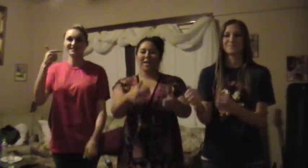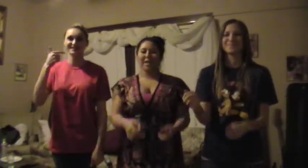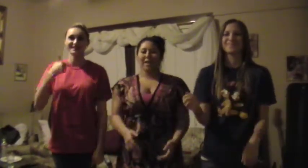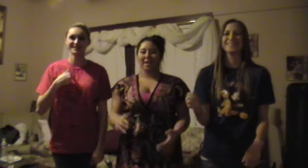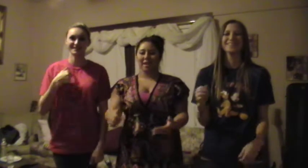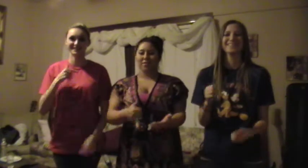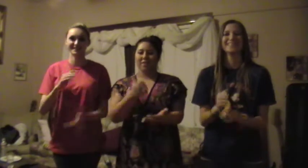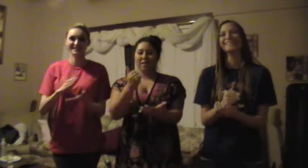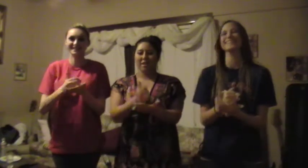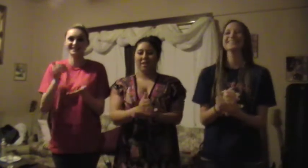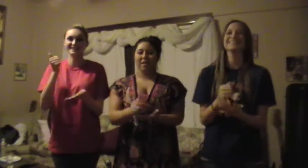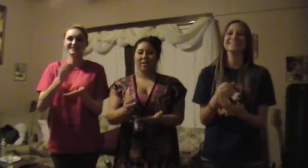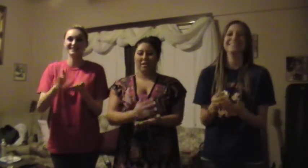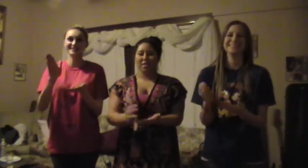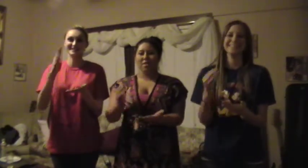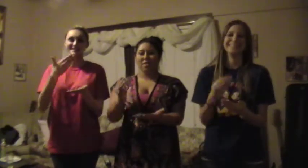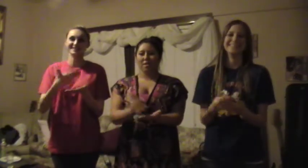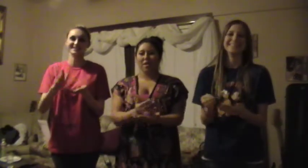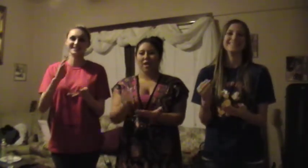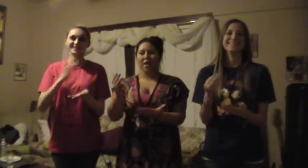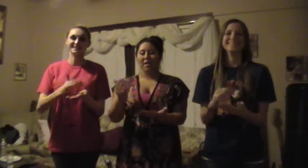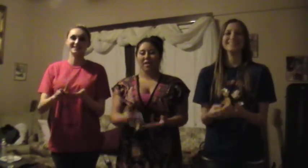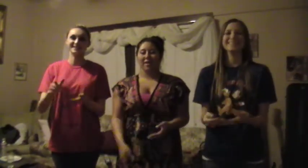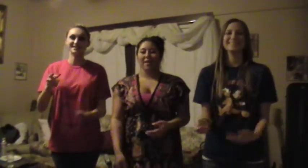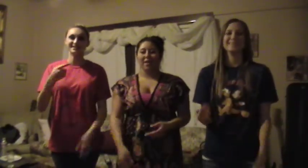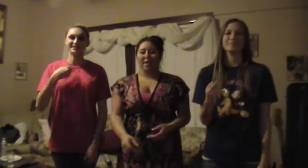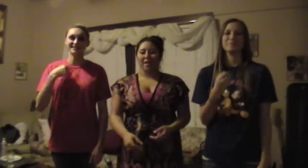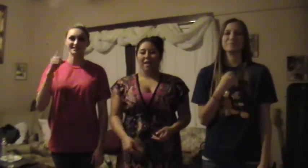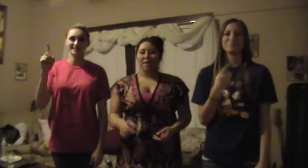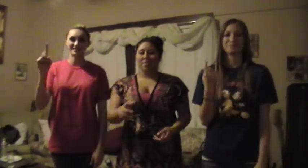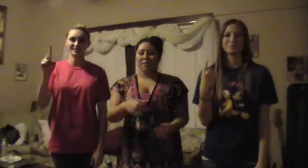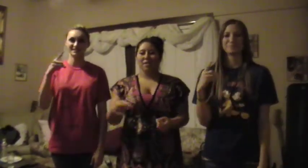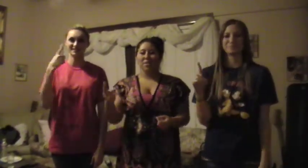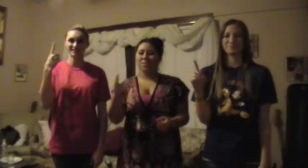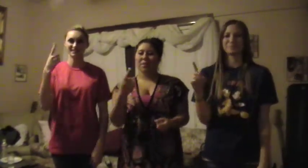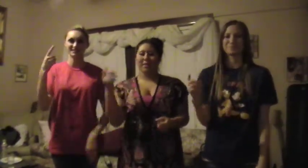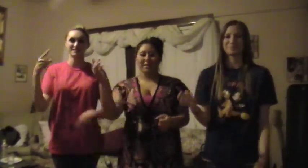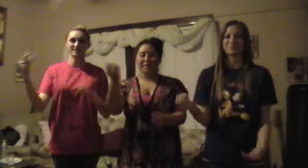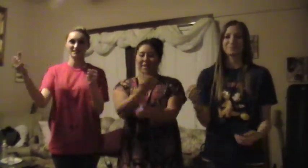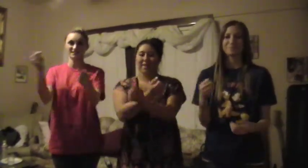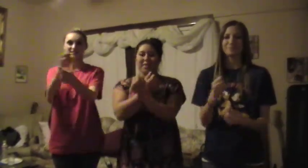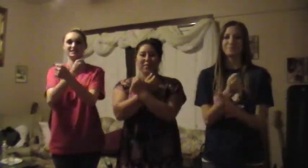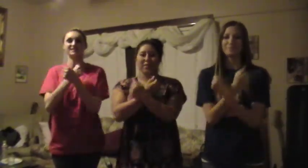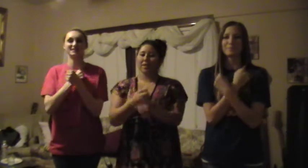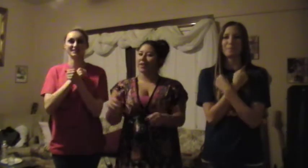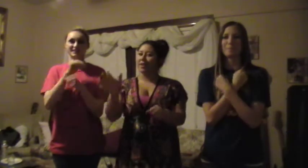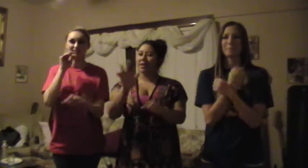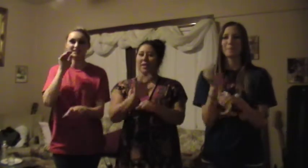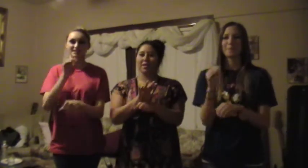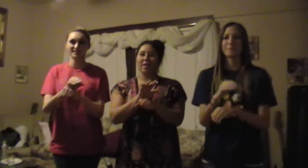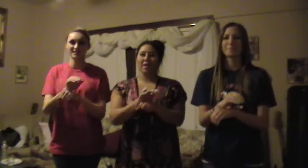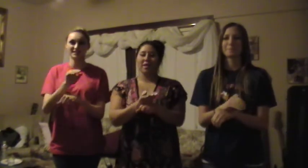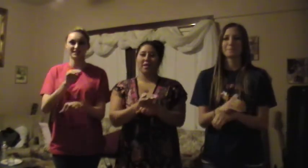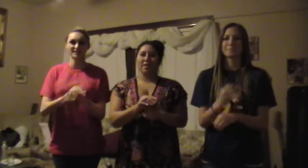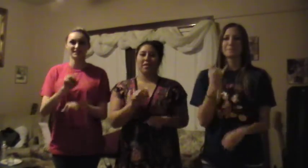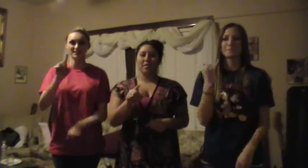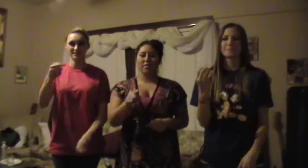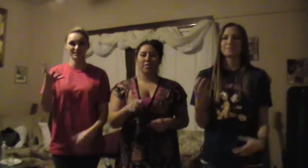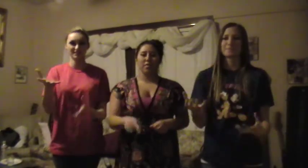else like me. I'll be the one to tuck you in at night if you